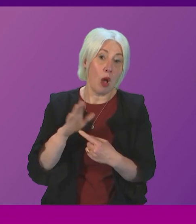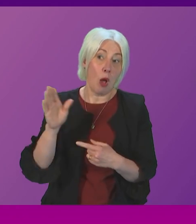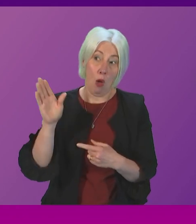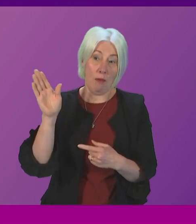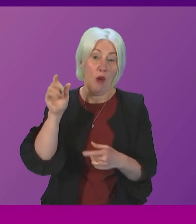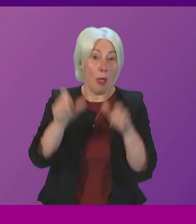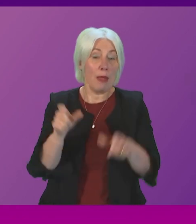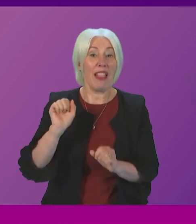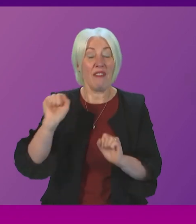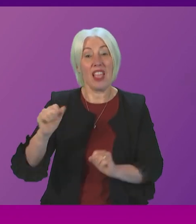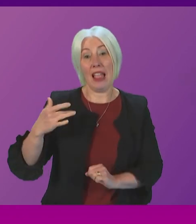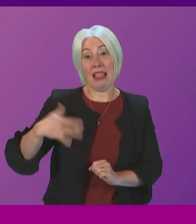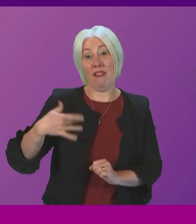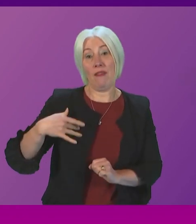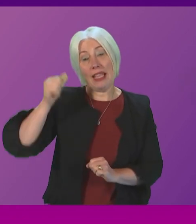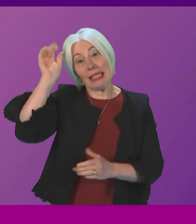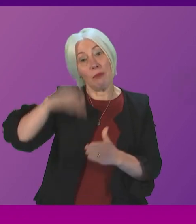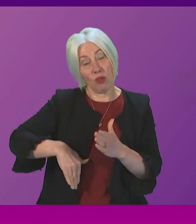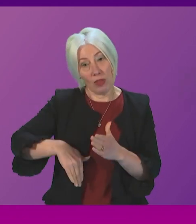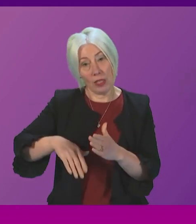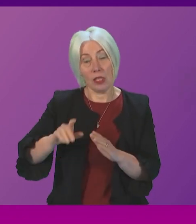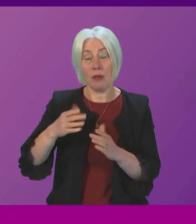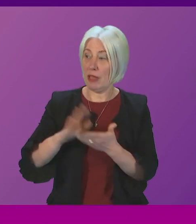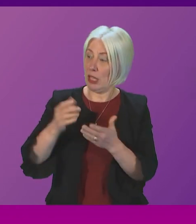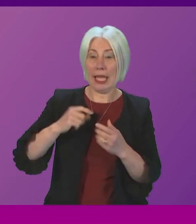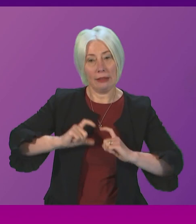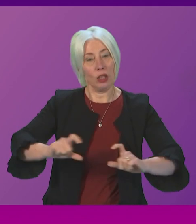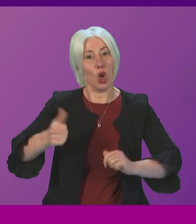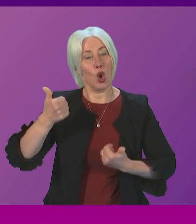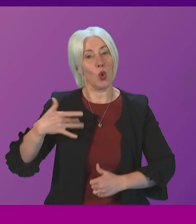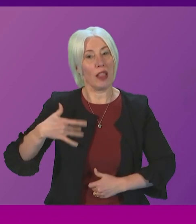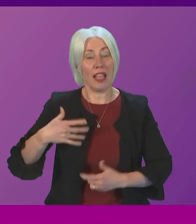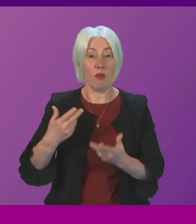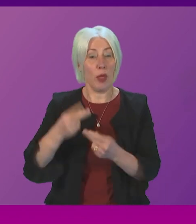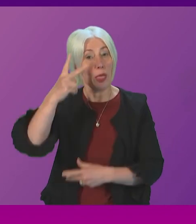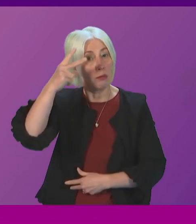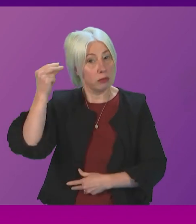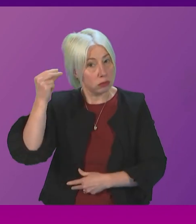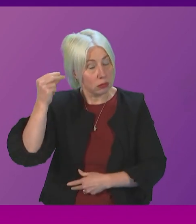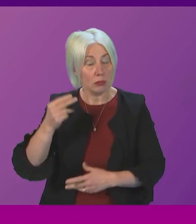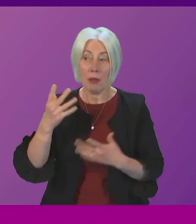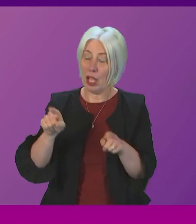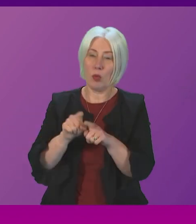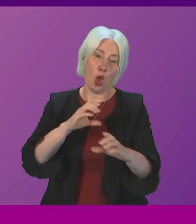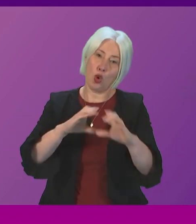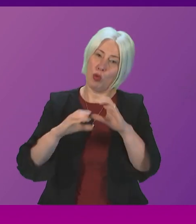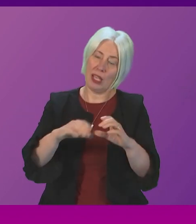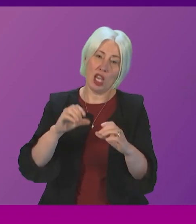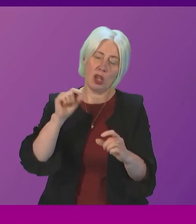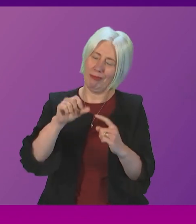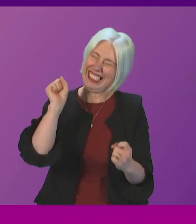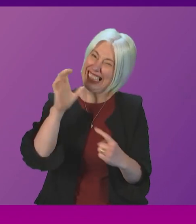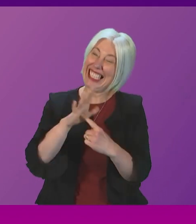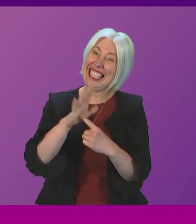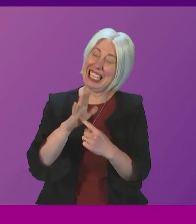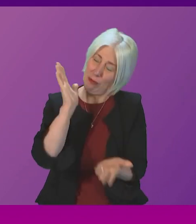have lived experience it will be focused on living a good life with sensory loss and of course communication plays a key and vital